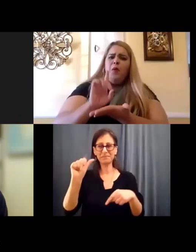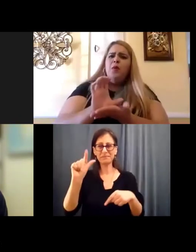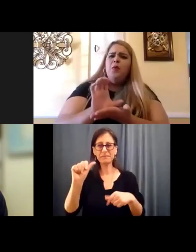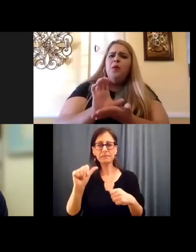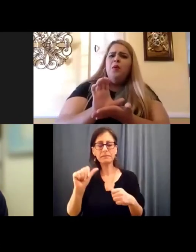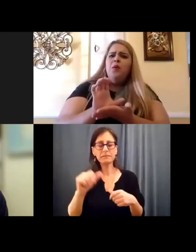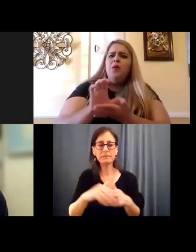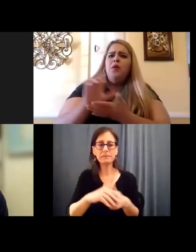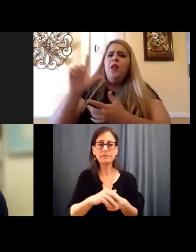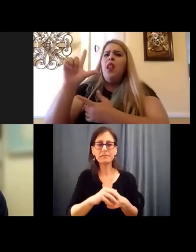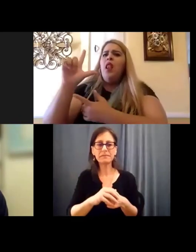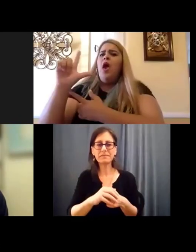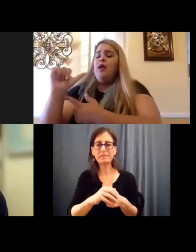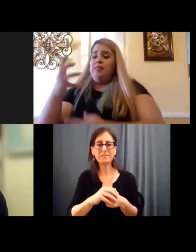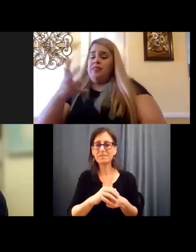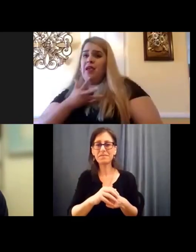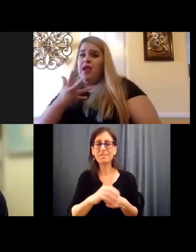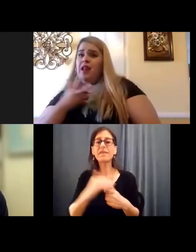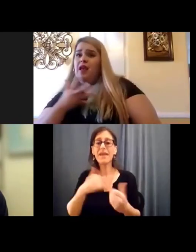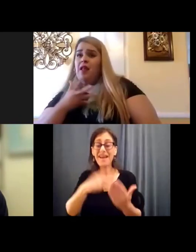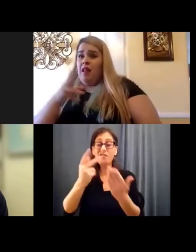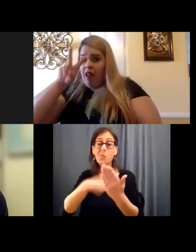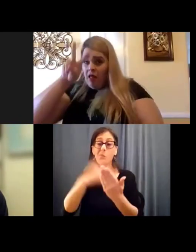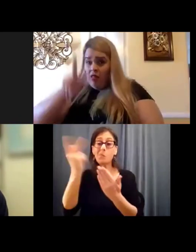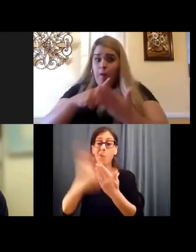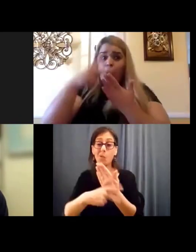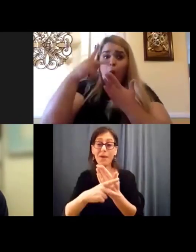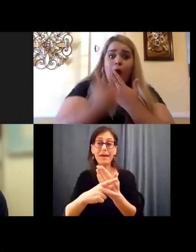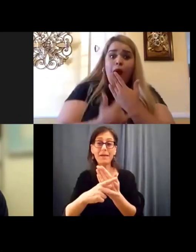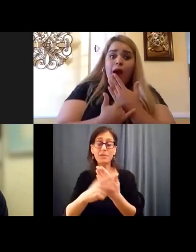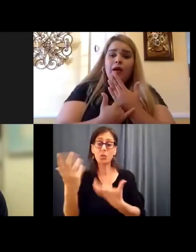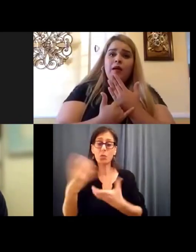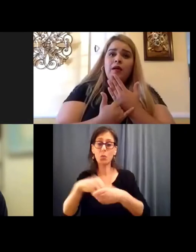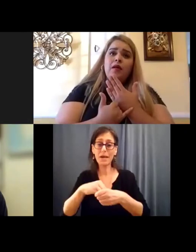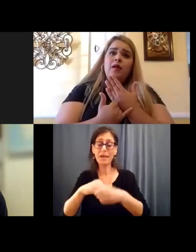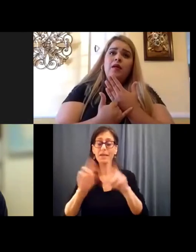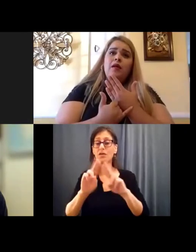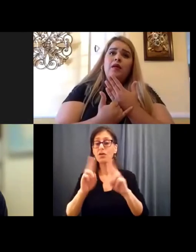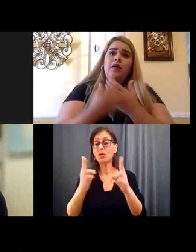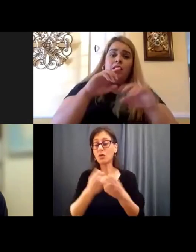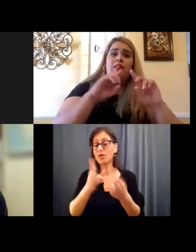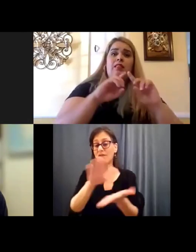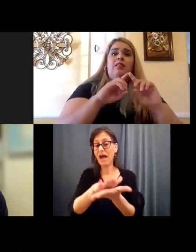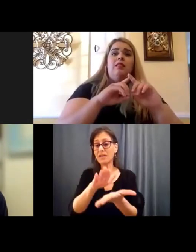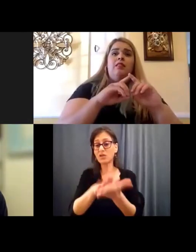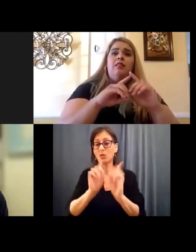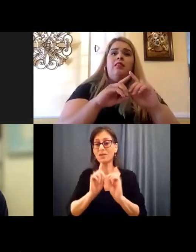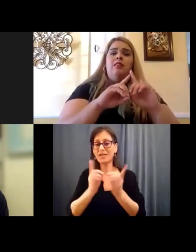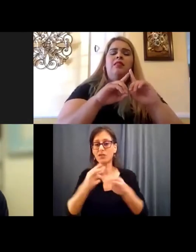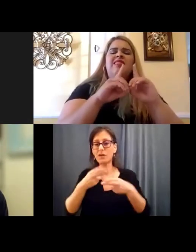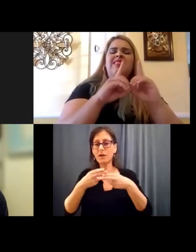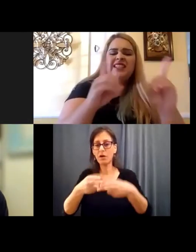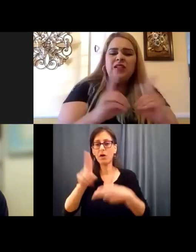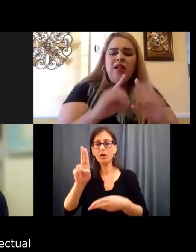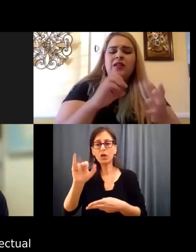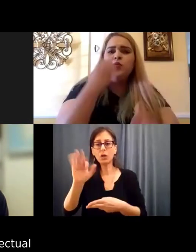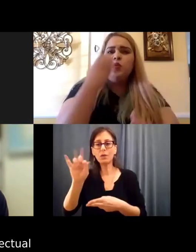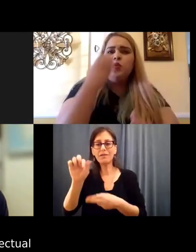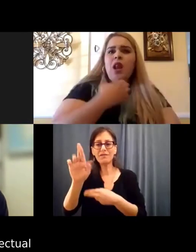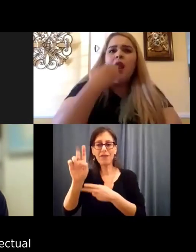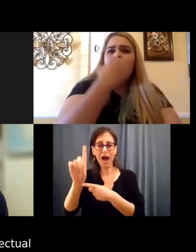actually programs within the unified school district that are called unified sport